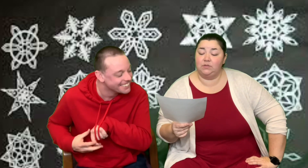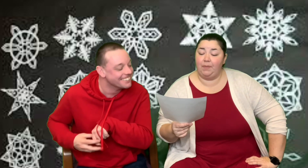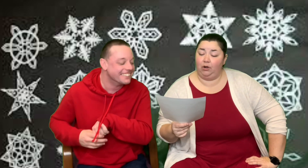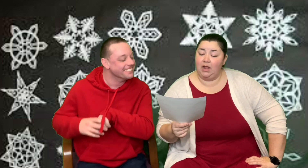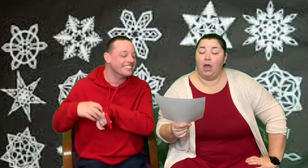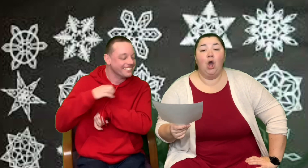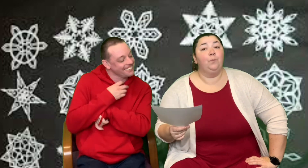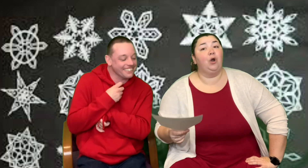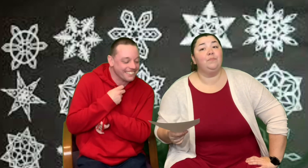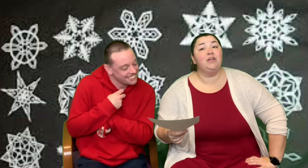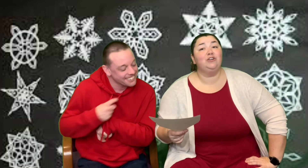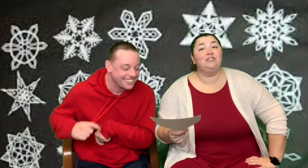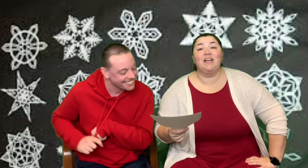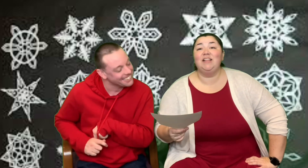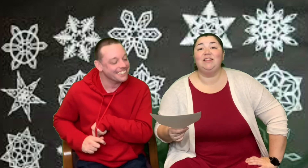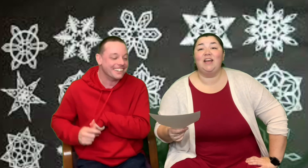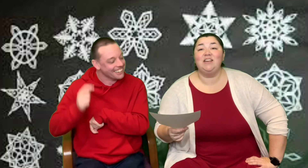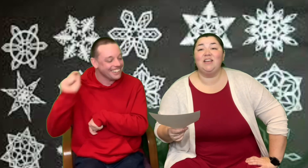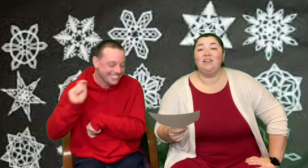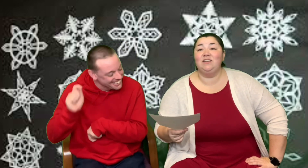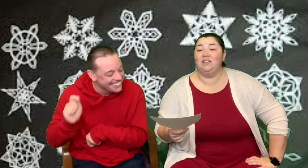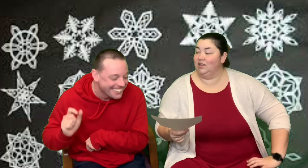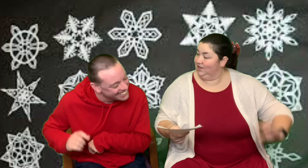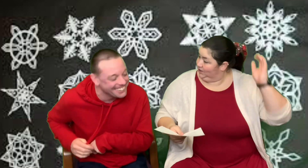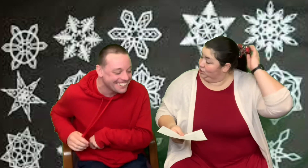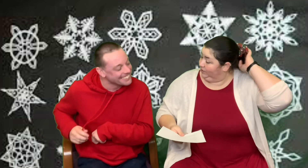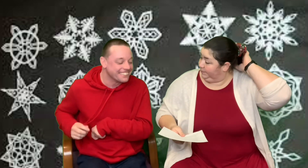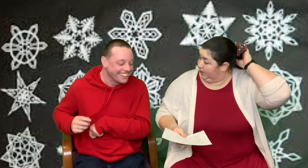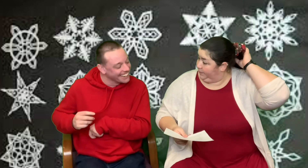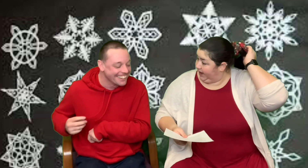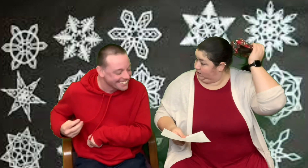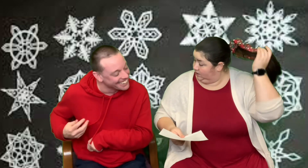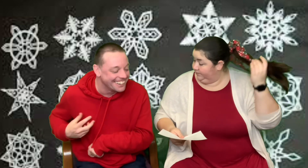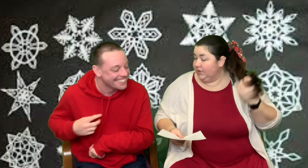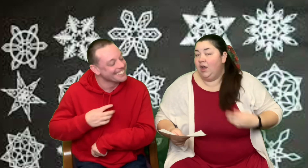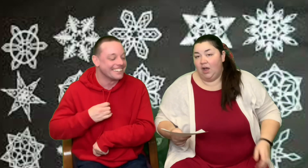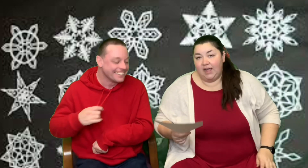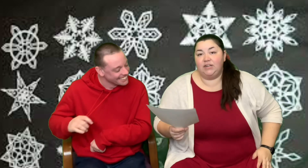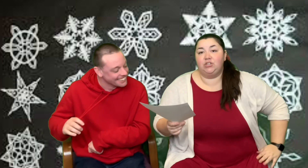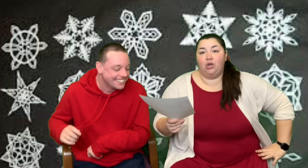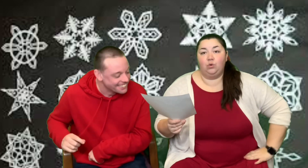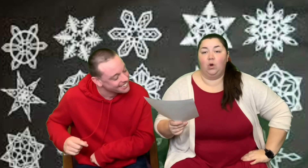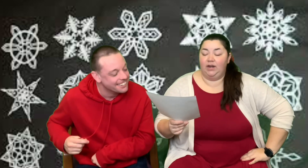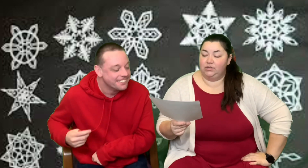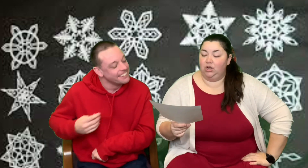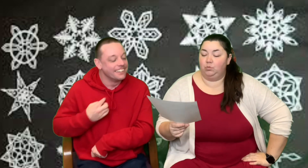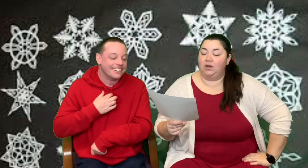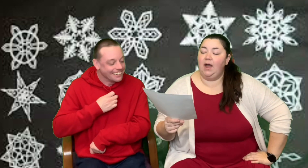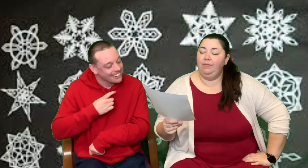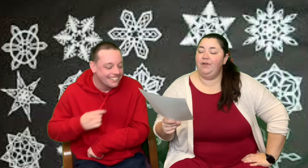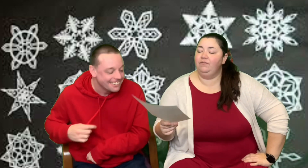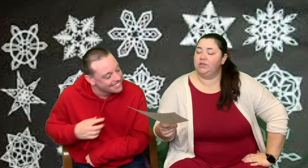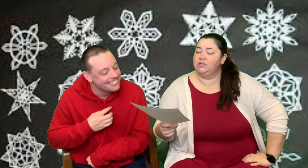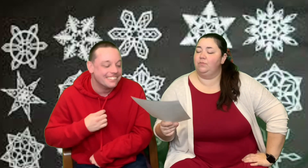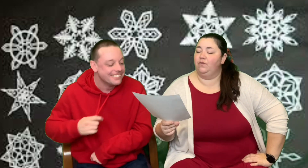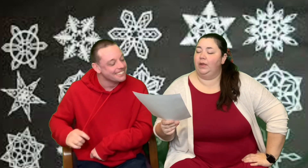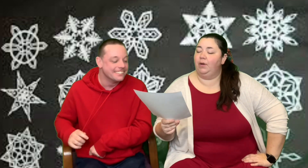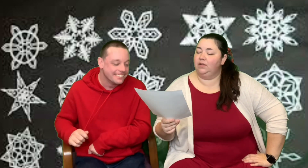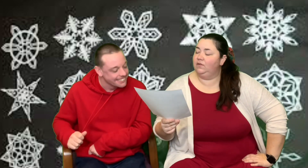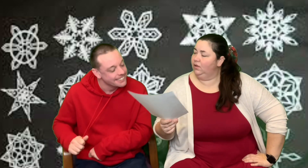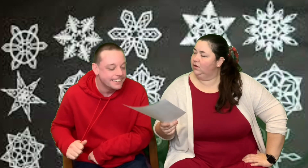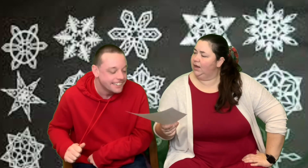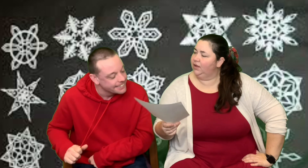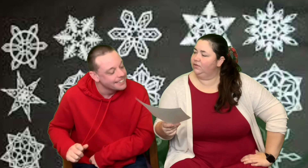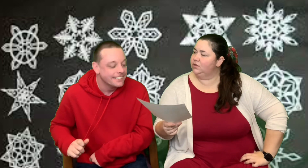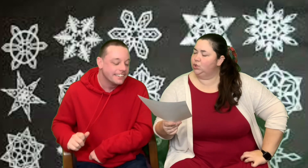James Berry, premieres in London. Do you like Peter Pan? Yes. It is a good one. It's a good one. Not my favorite Disney movie,